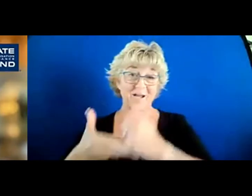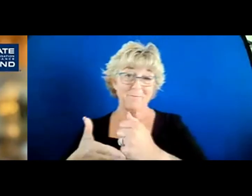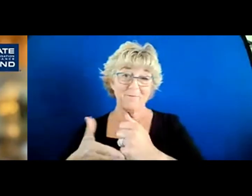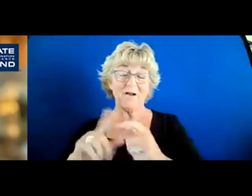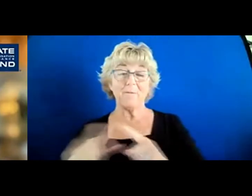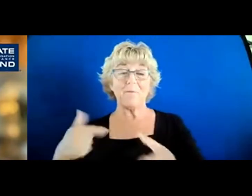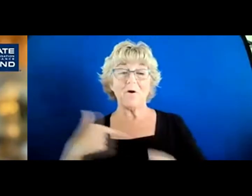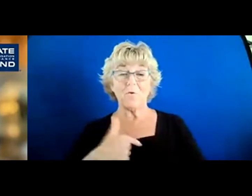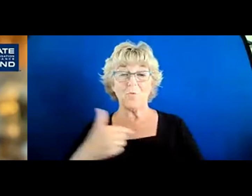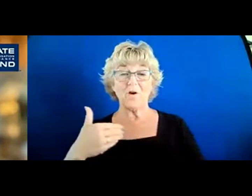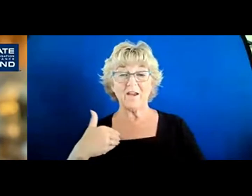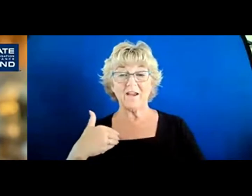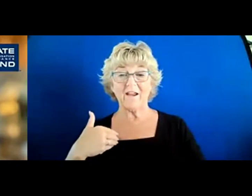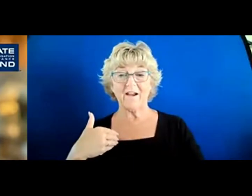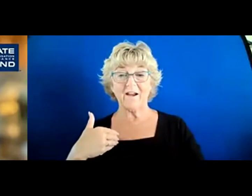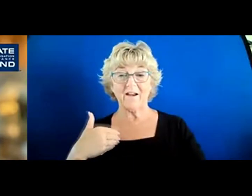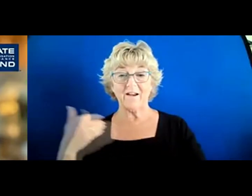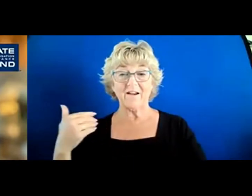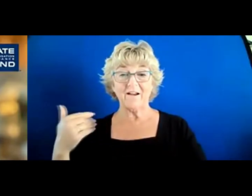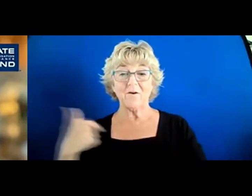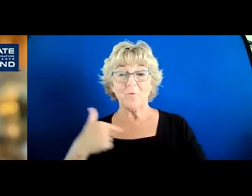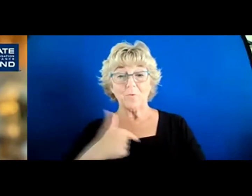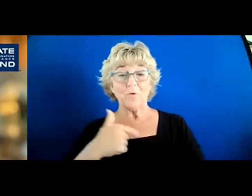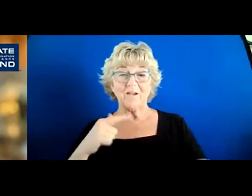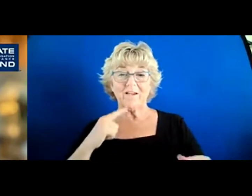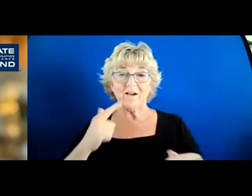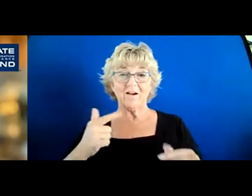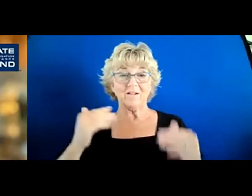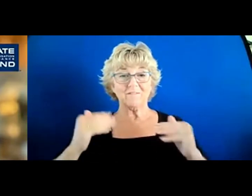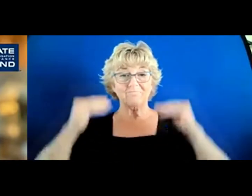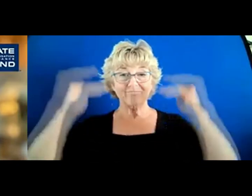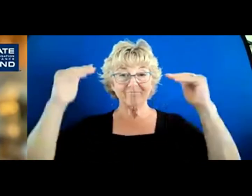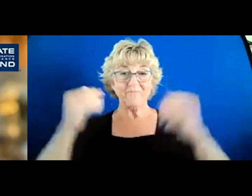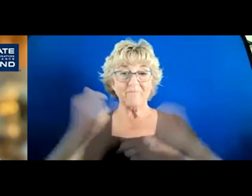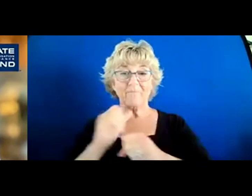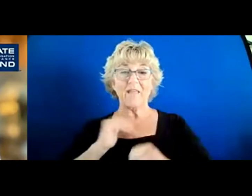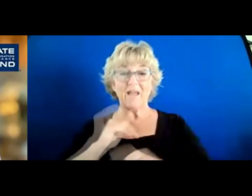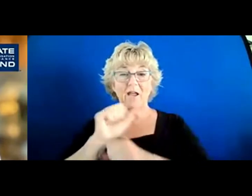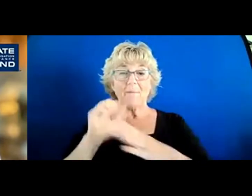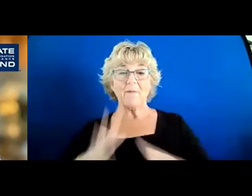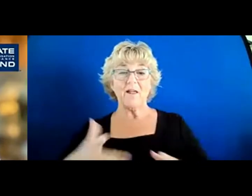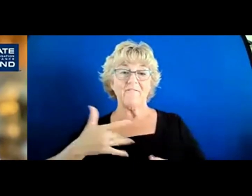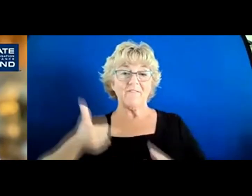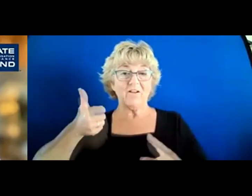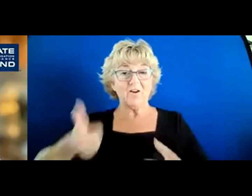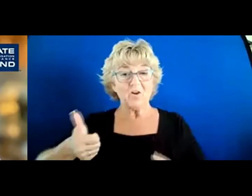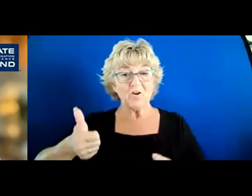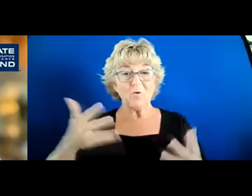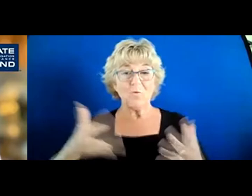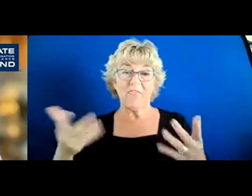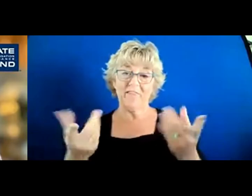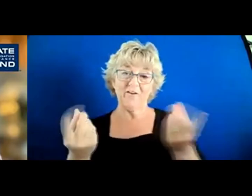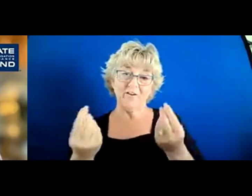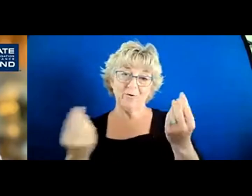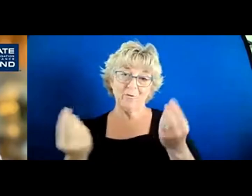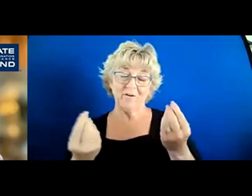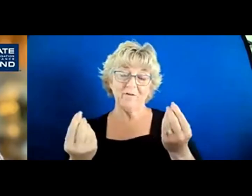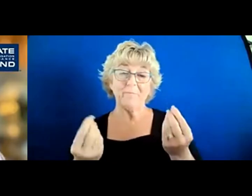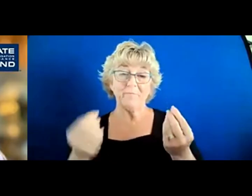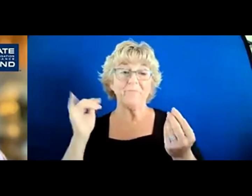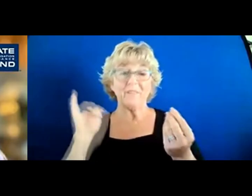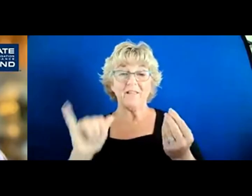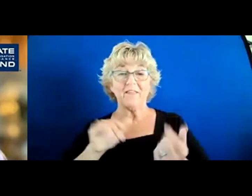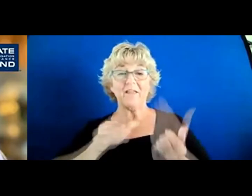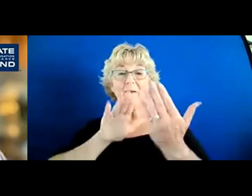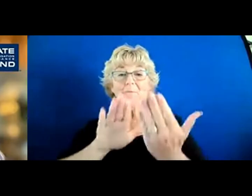we have kind of the moral high ground for making our employees feel good about what they're doing. And that is the